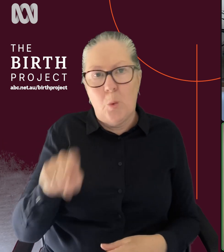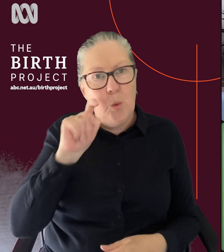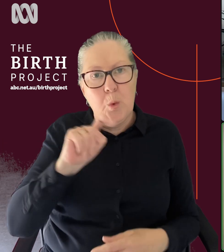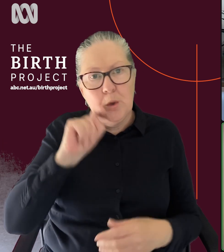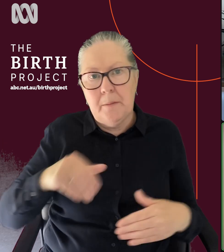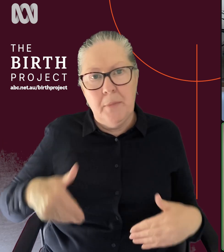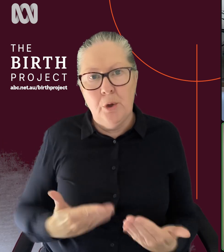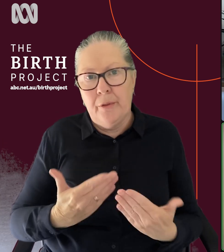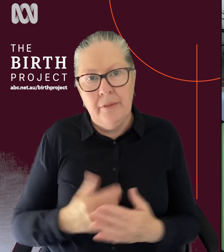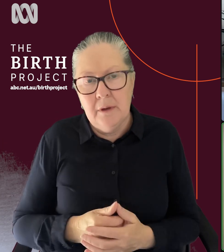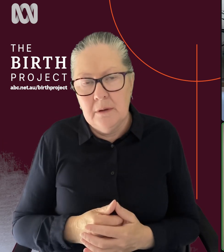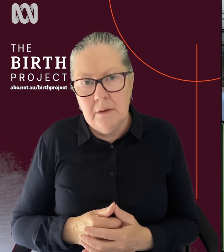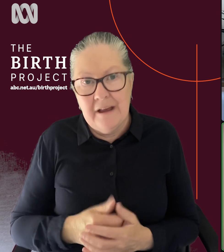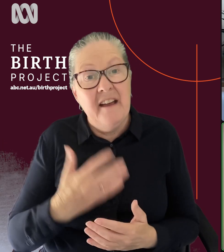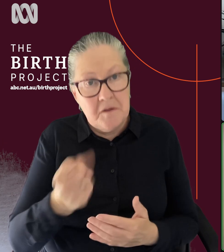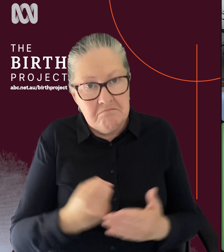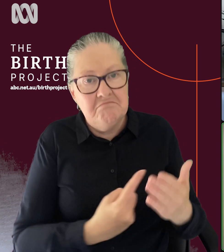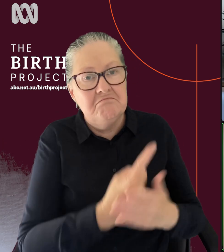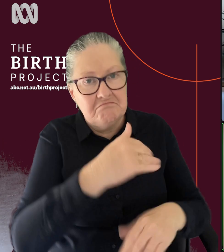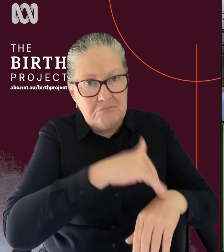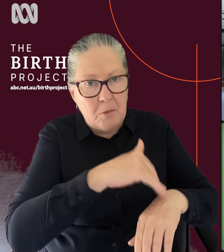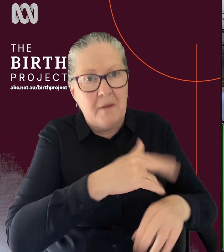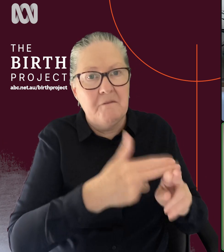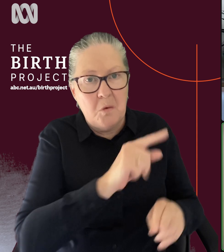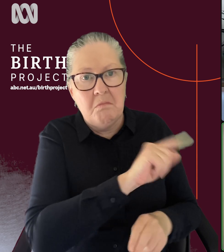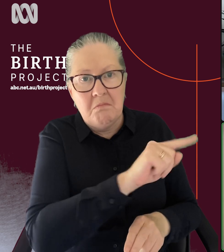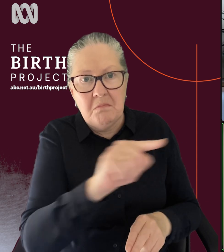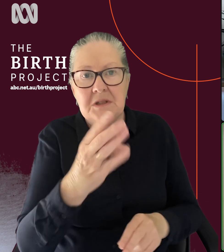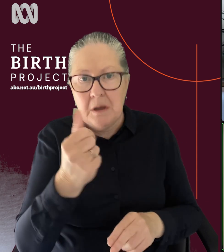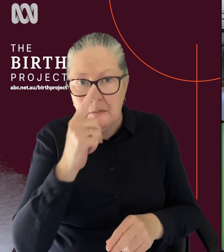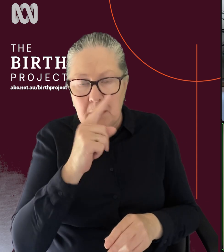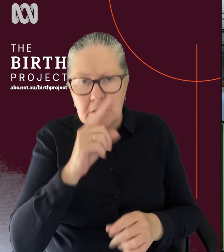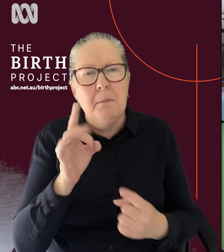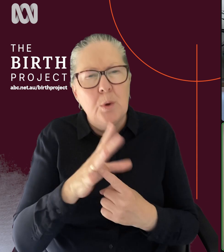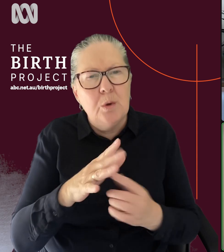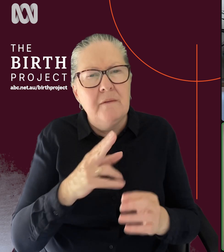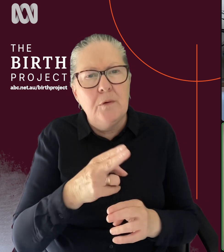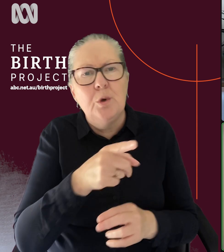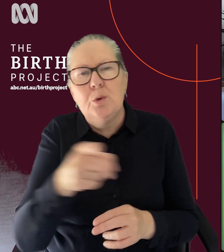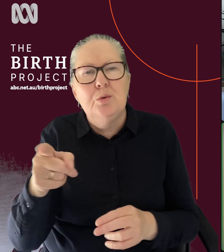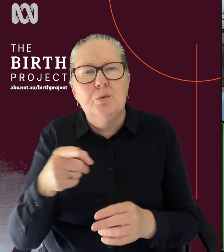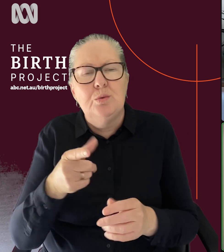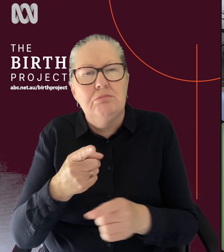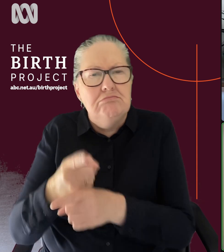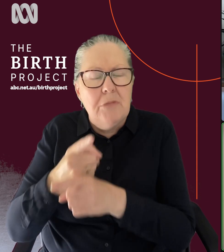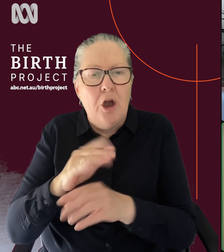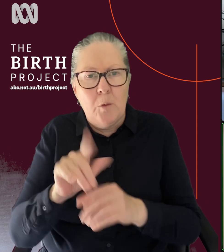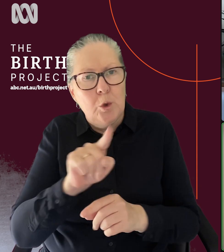water birth. So I have seen that, um, be an issue for people. Again, something really important to discuss your, your kind of hopes and dreams for your birth